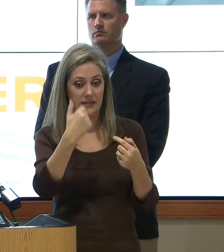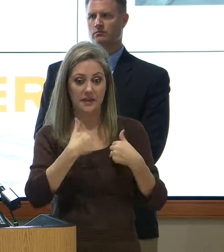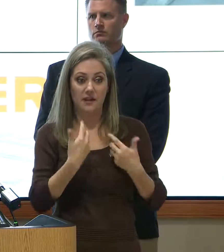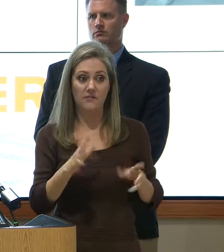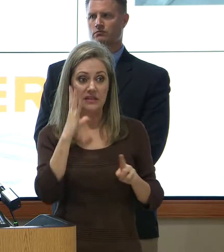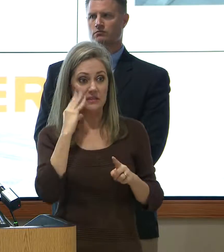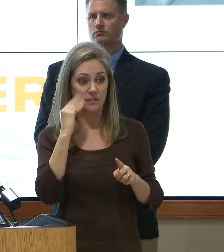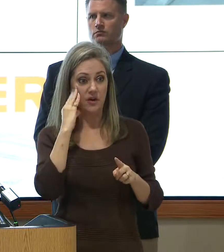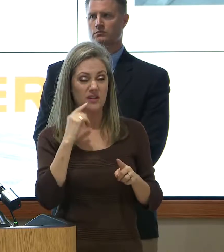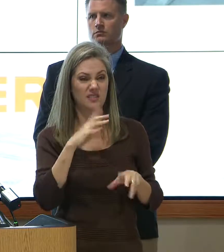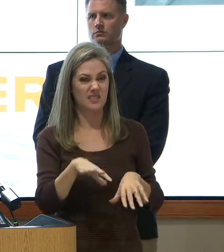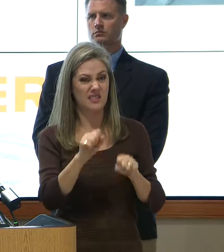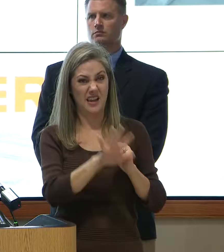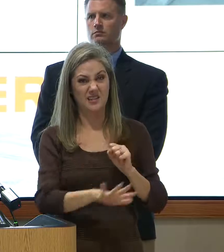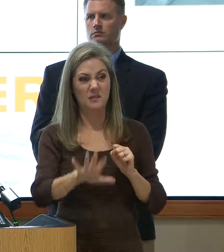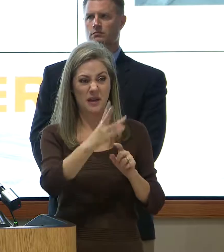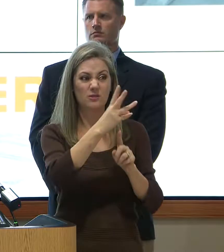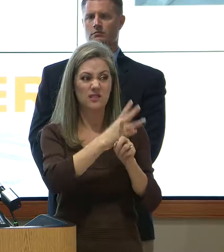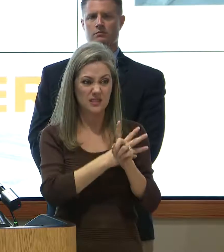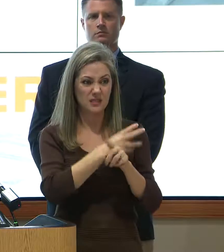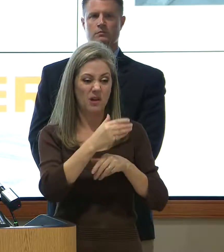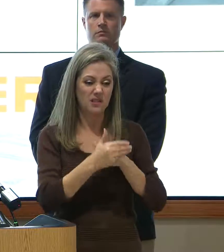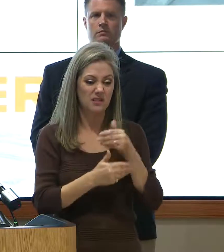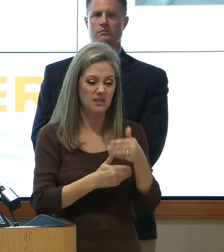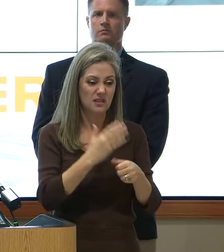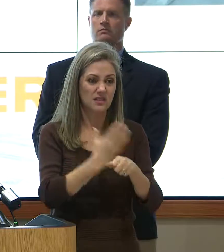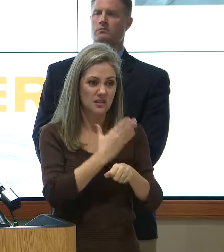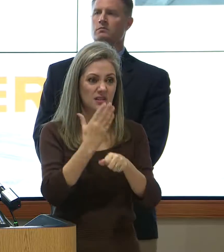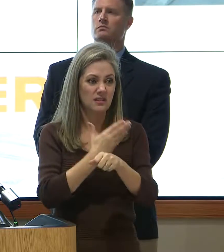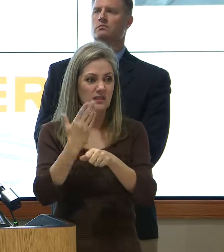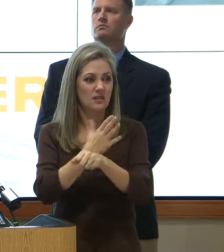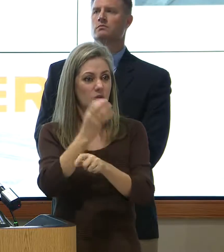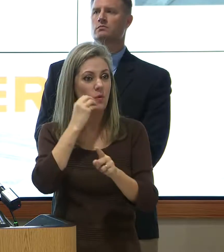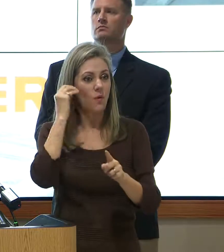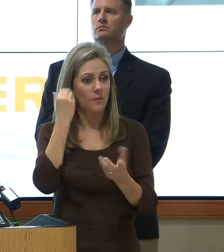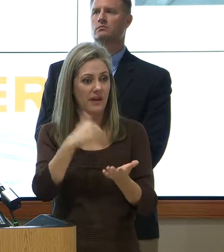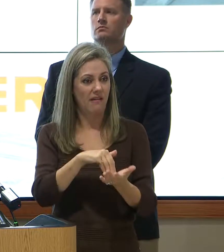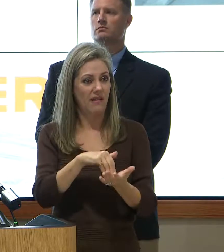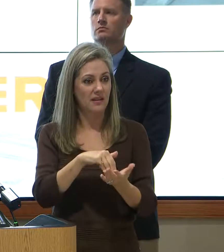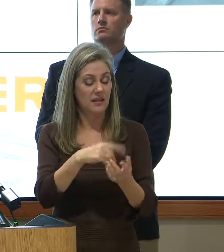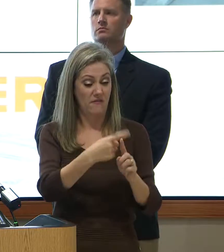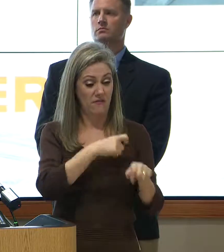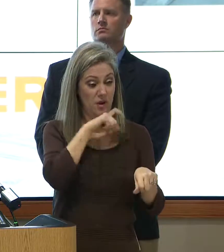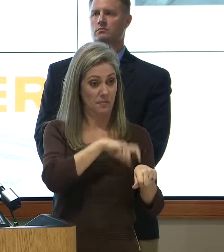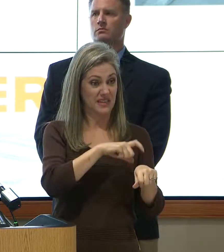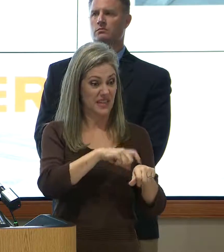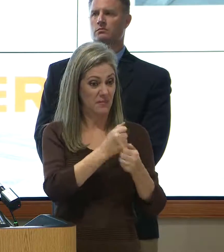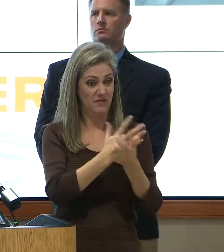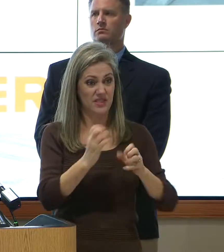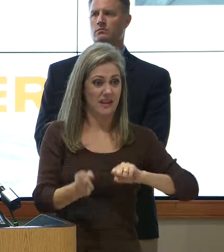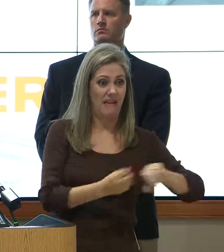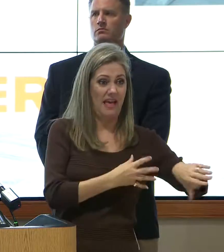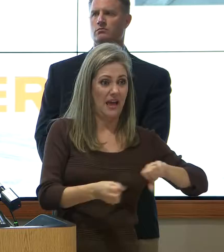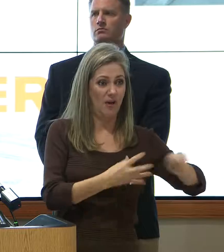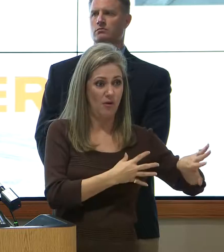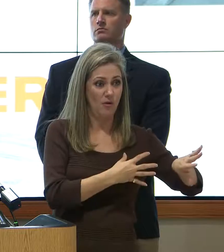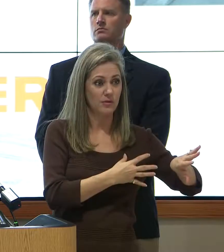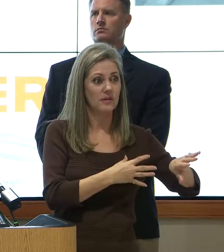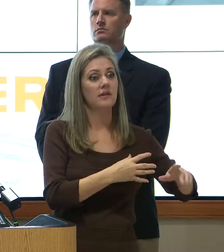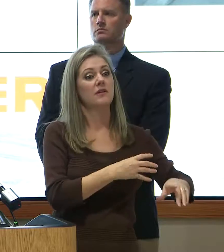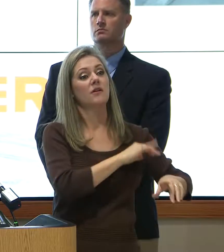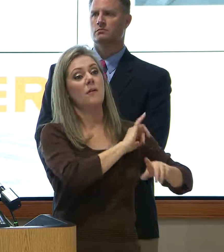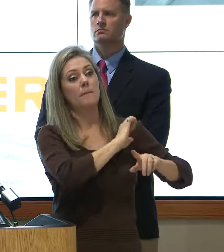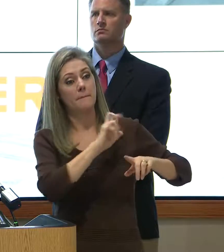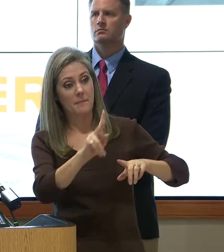it takes about six months. That's what you're looking at. From the time you get everything out to the time you can move